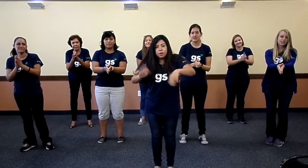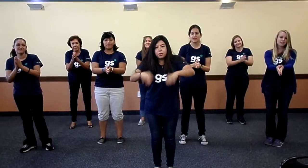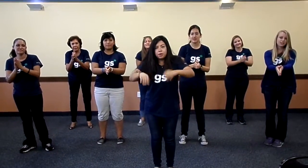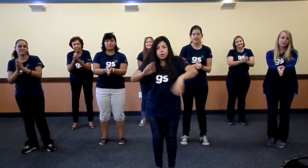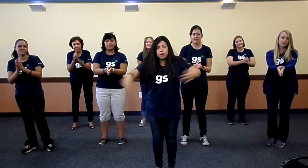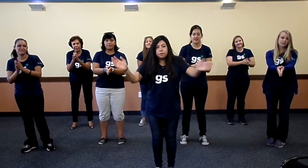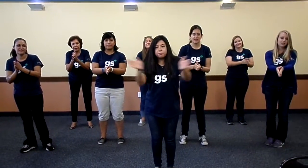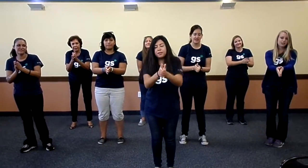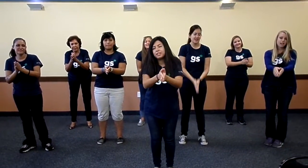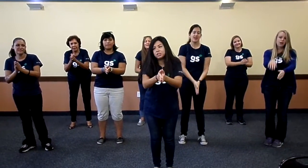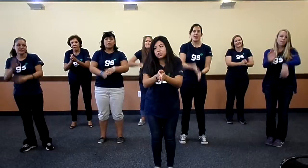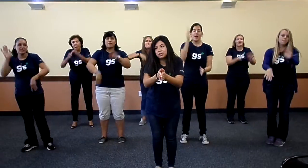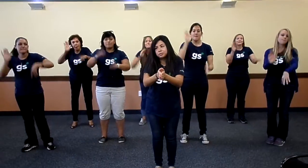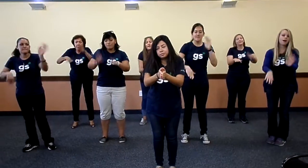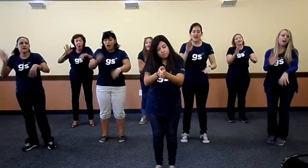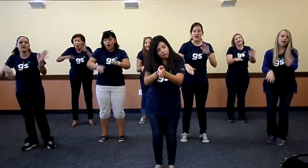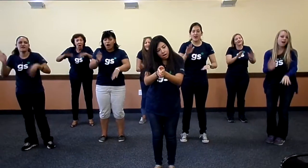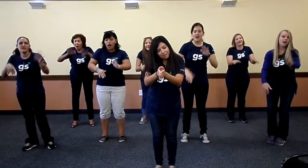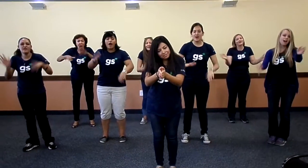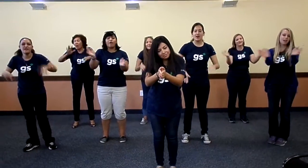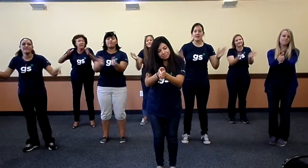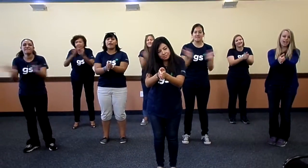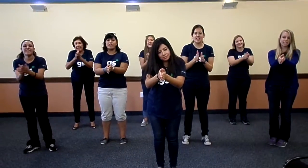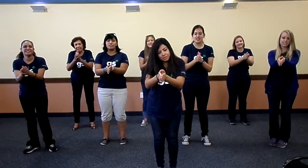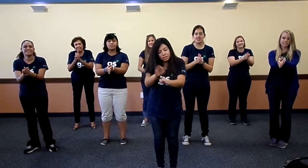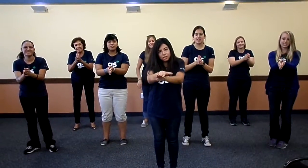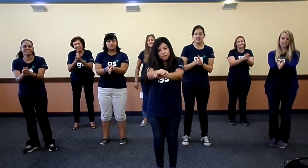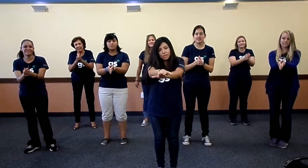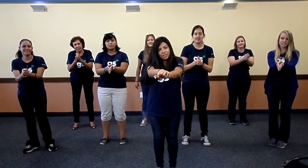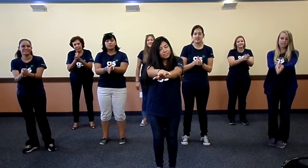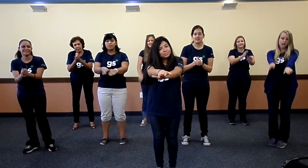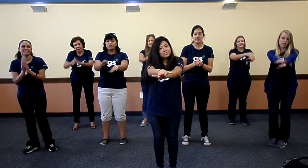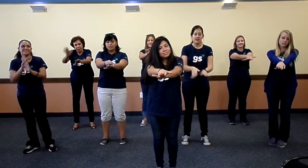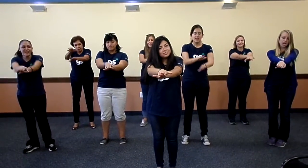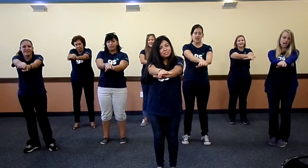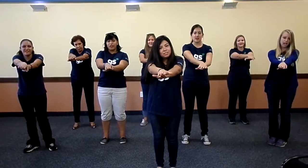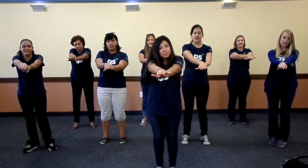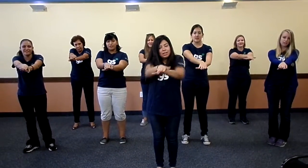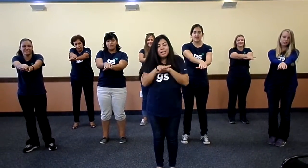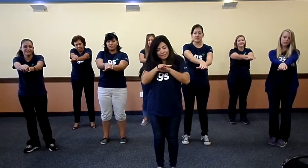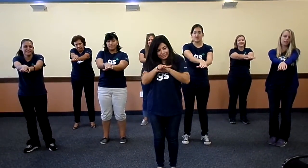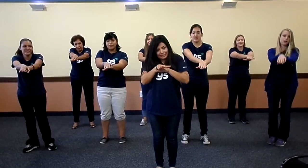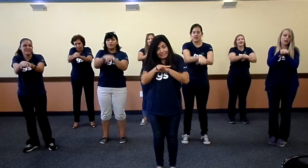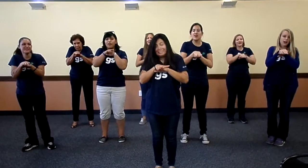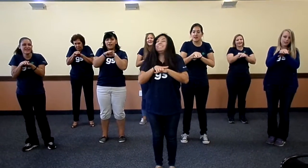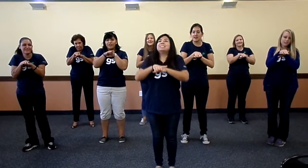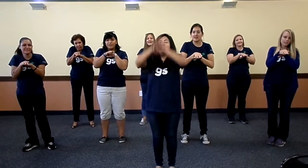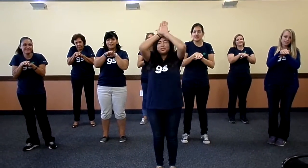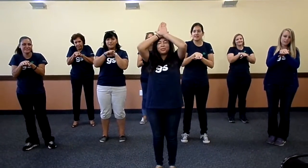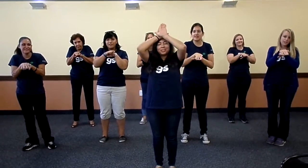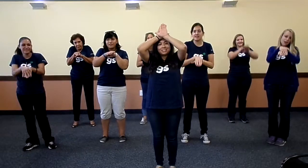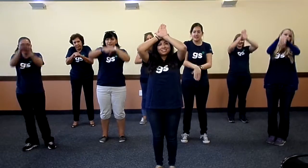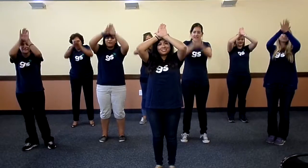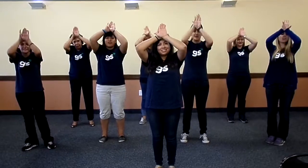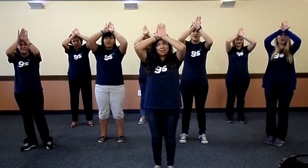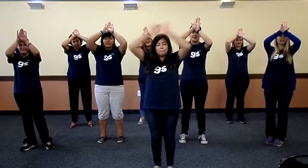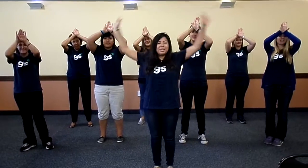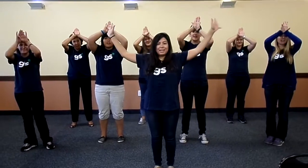fish More fish Turtle, turtle Unicorn Pika,